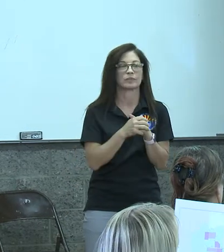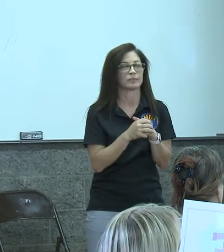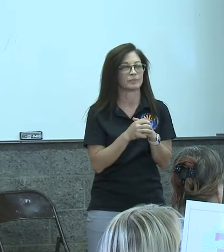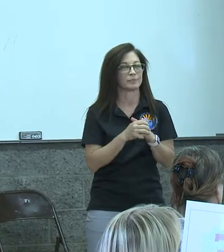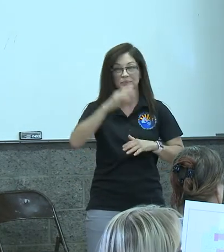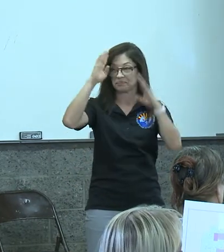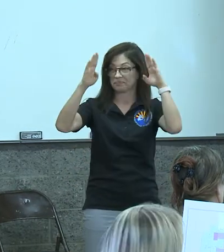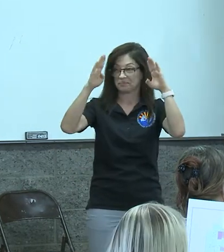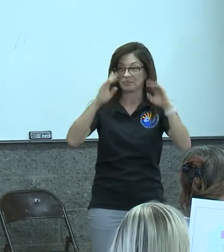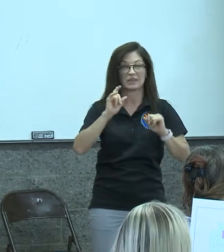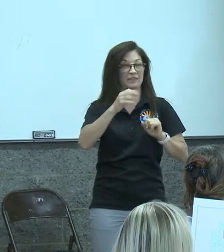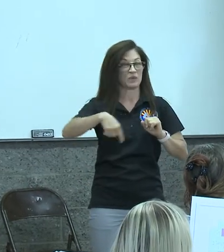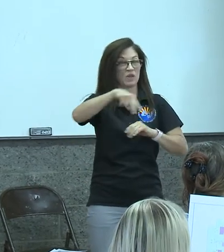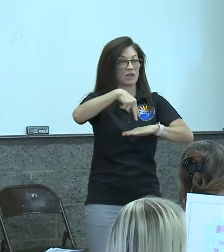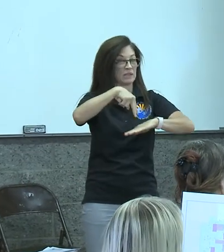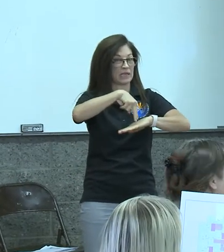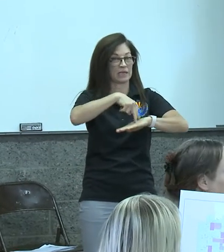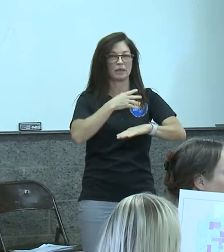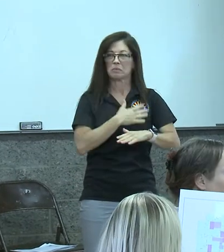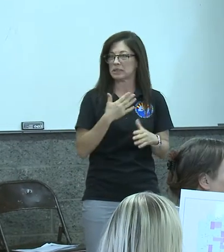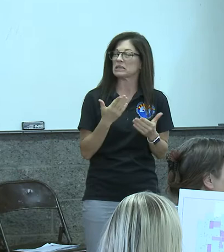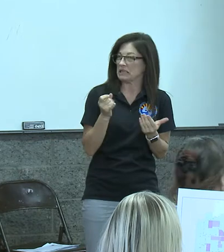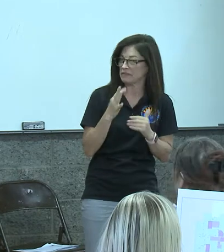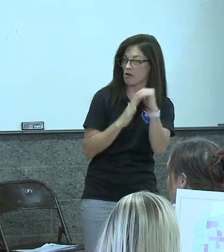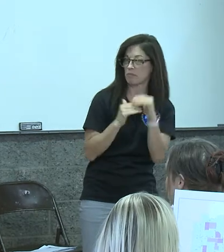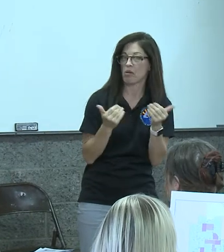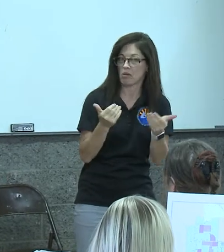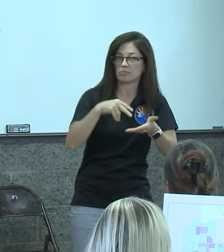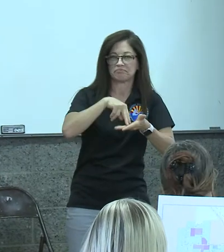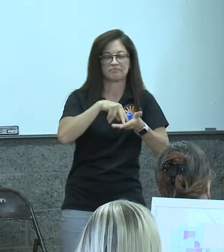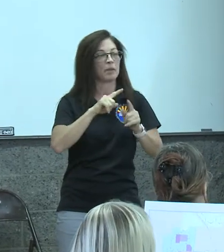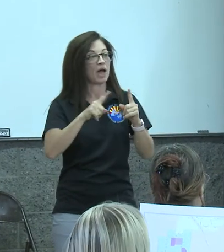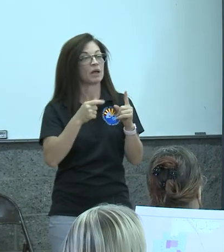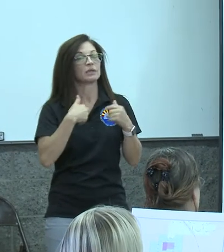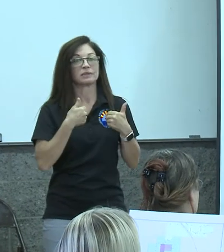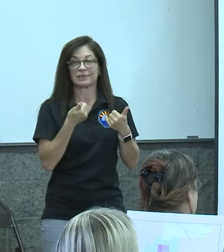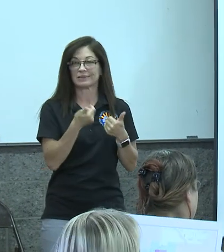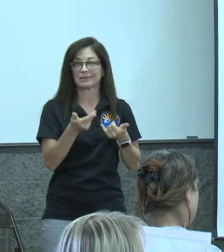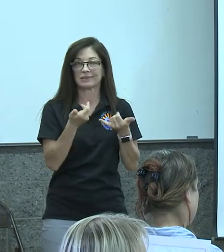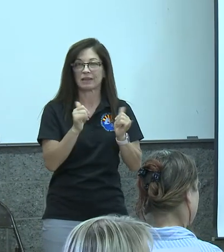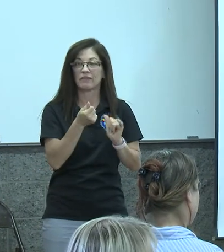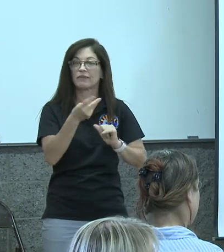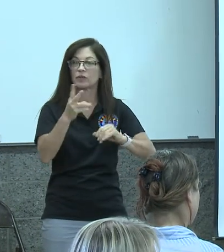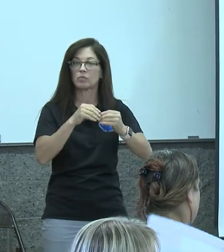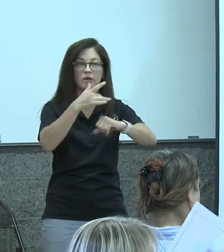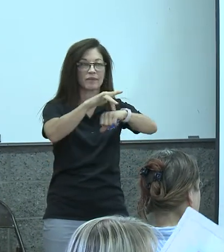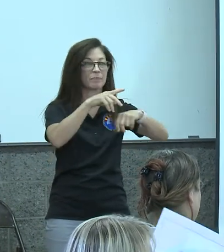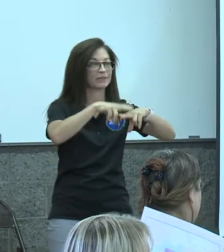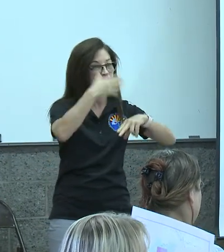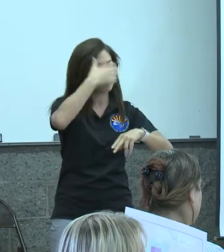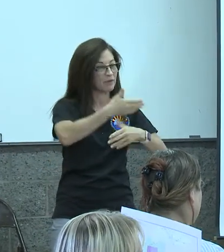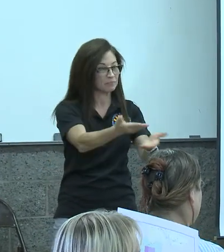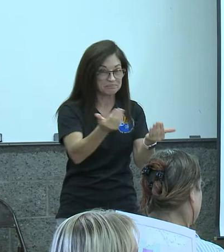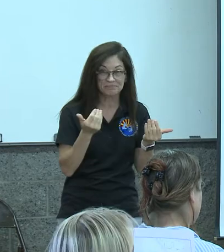who are standing if you're more comfortable standing by all means do that if otherwise there are some more seats in the front here if you'd like to sit down please